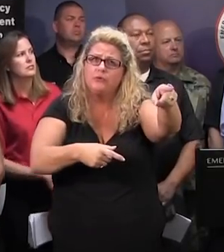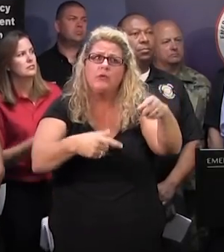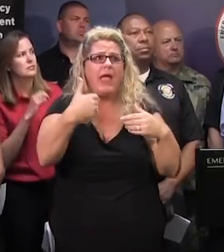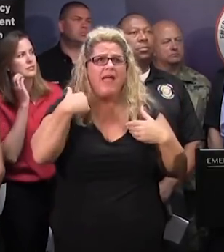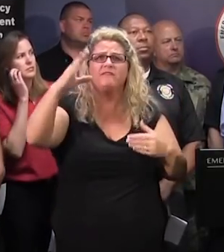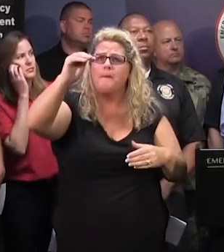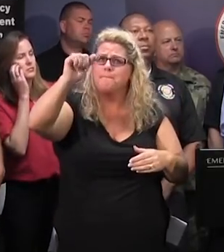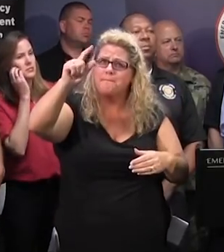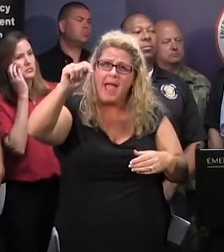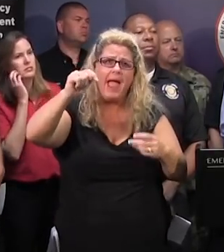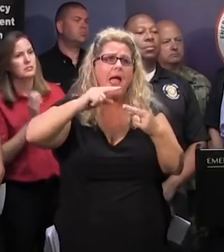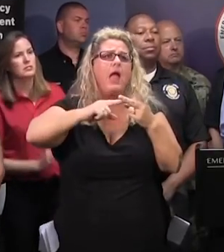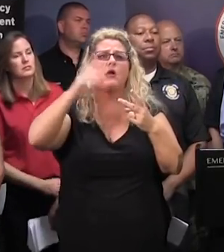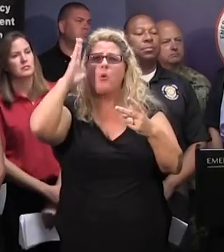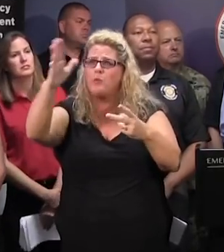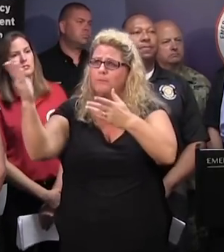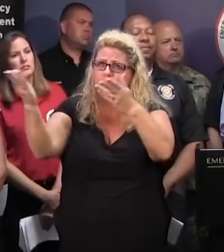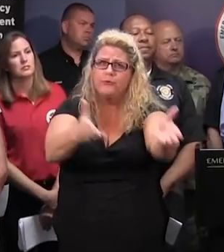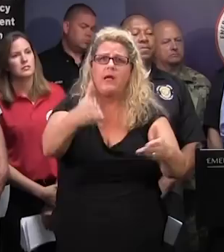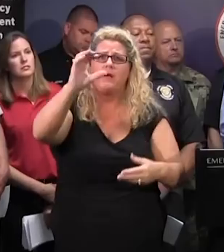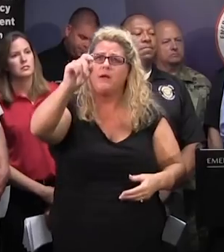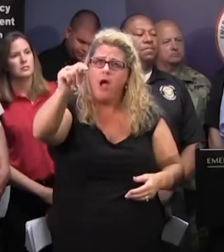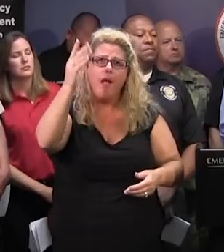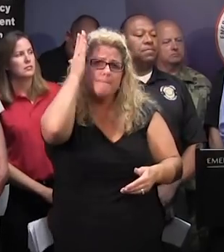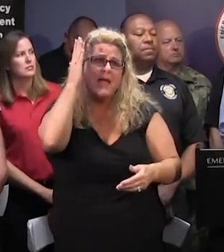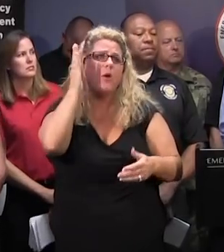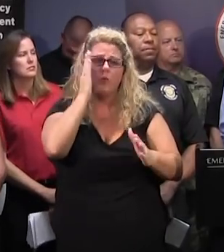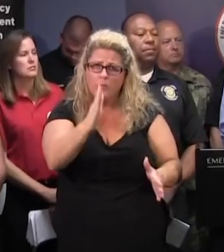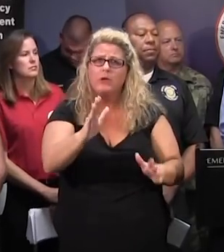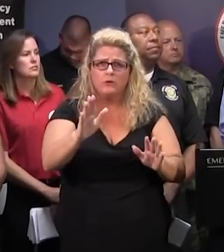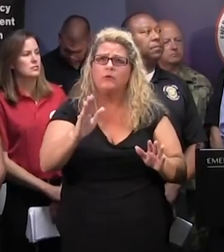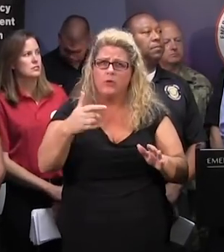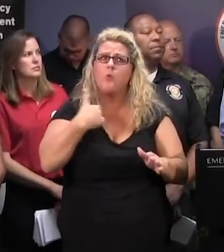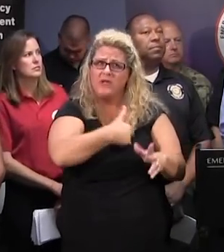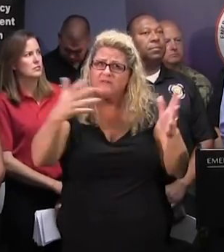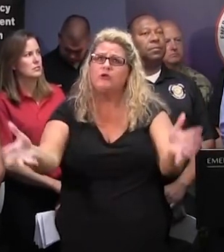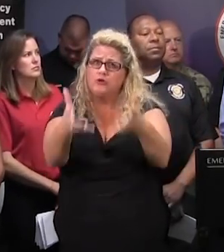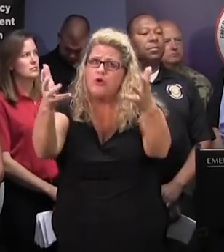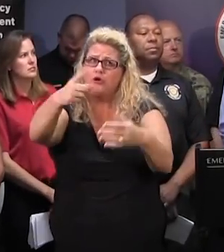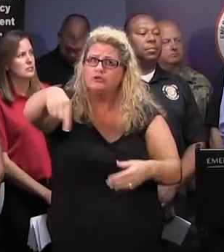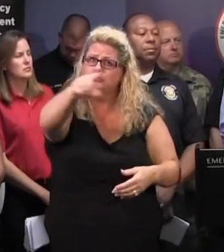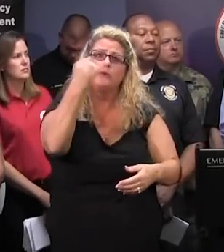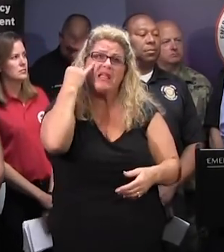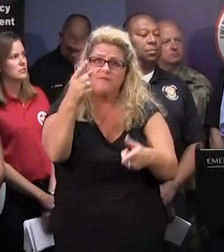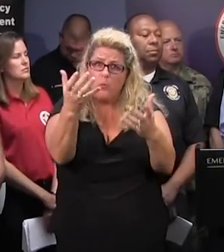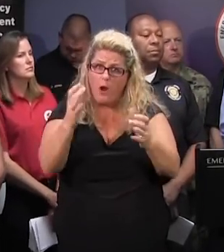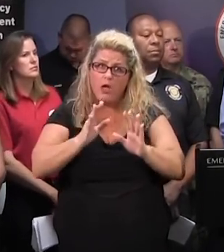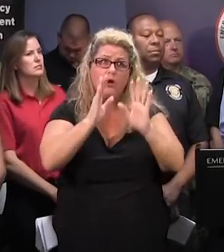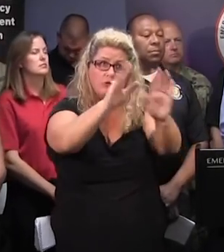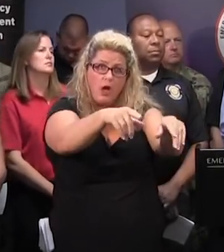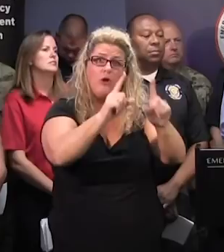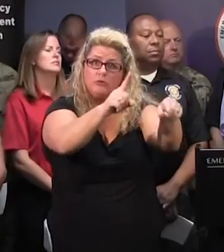mats on the floors, and we're getting the cots there as quickly as we can. From the very beginning, we've been urging people, if they want to go to a shelter,